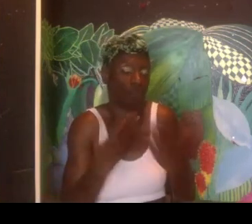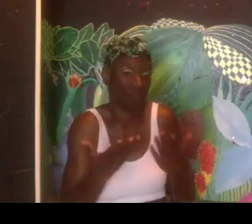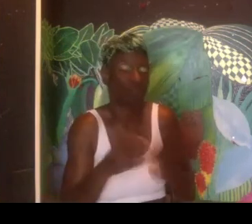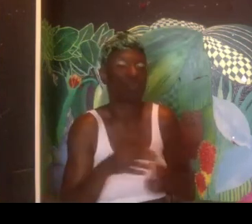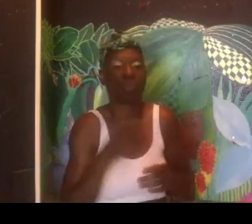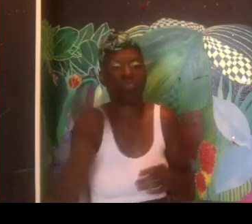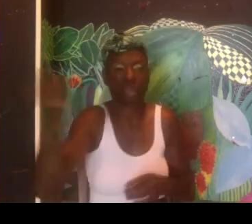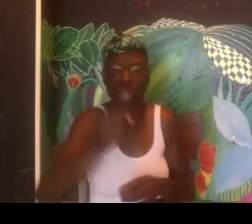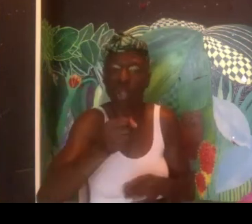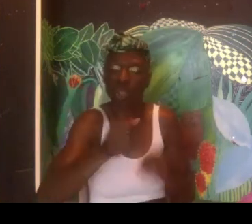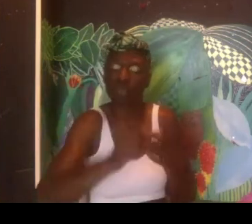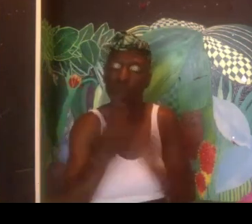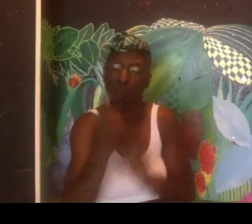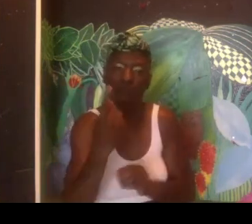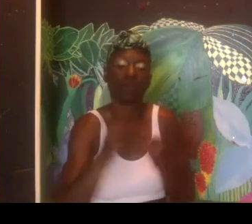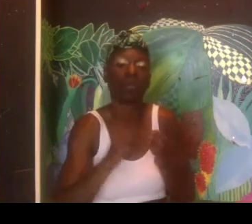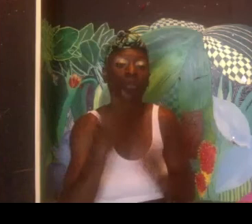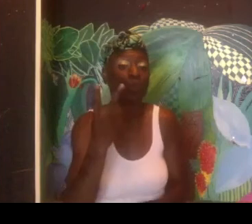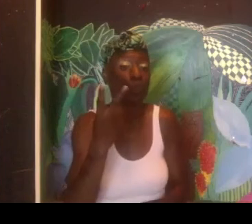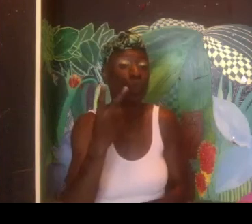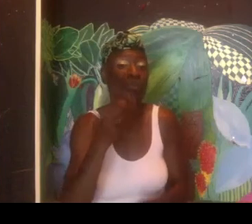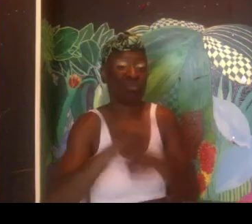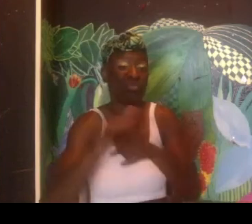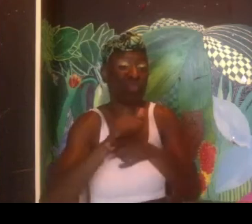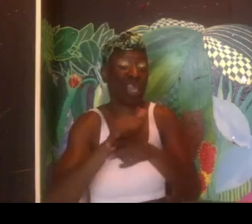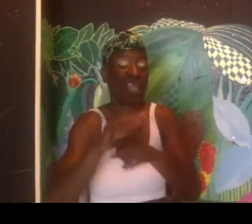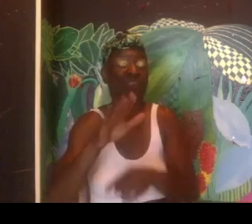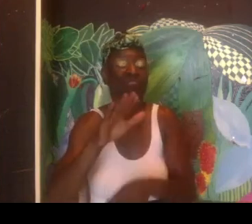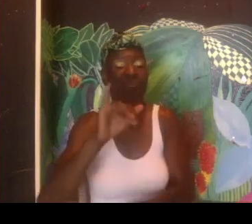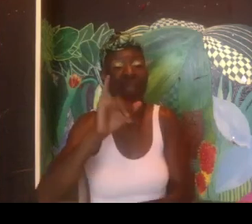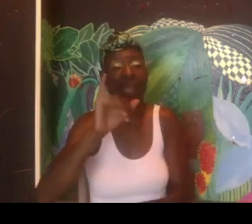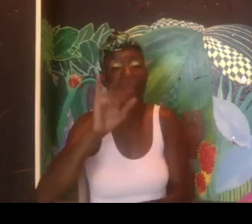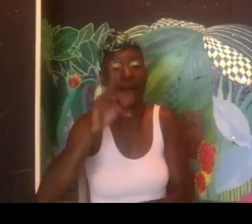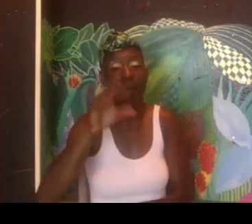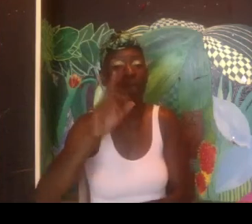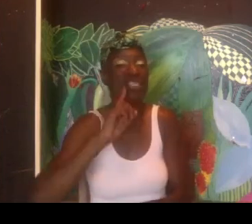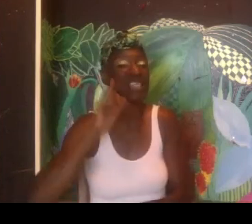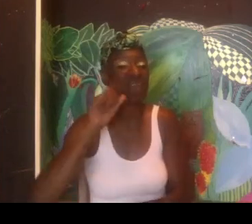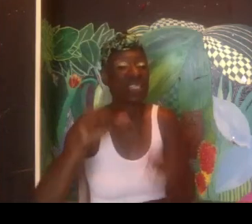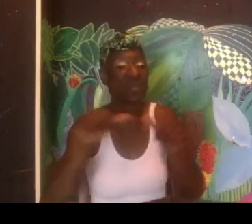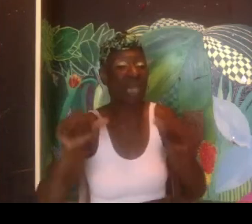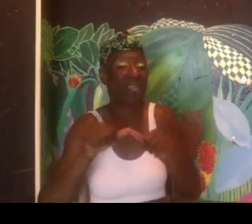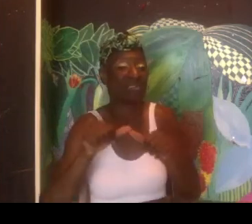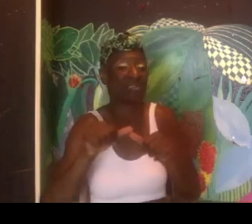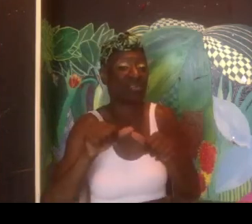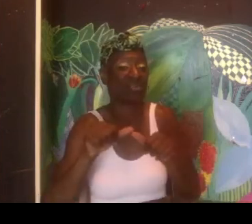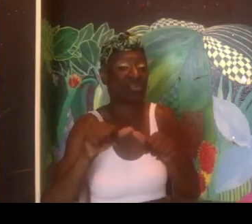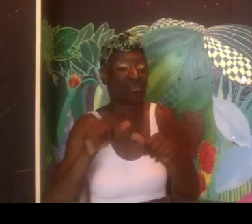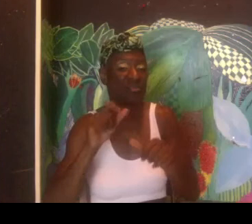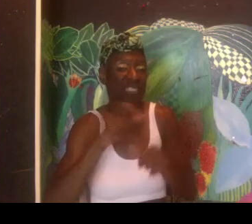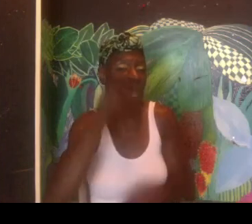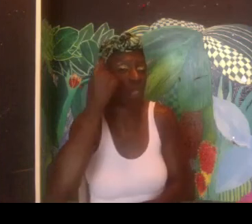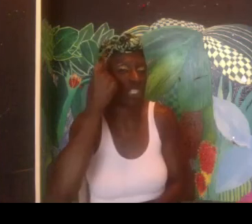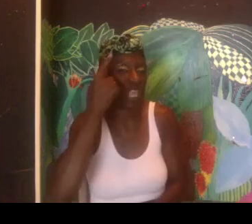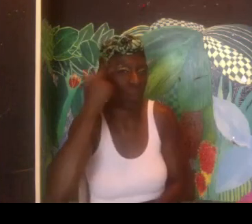so on. So I have a lot of tools to be able to share. But hiring somebody, um, one or two to, to deliver some training,